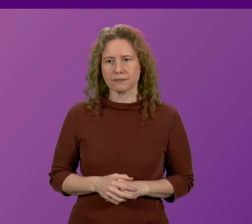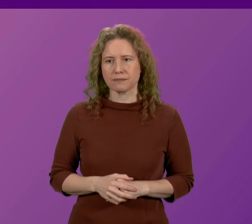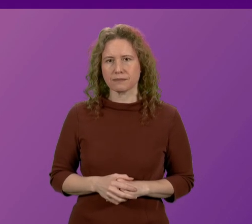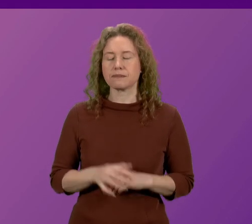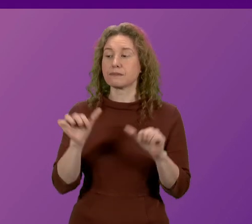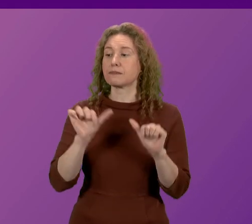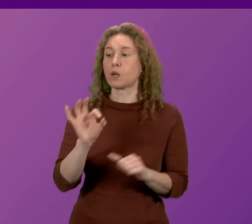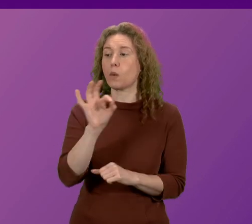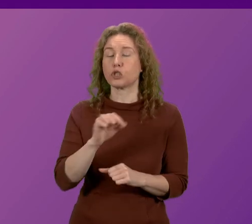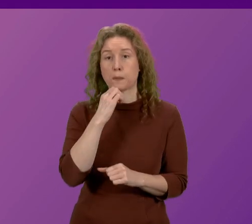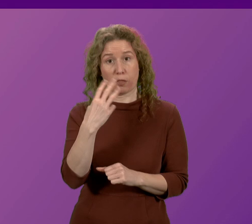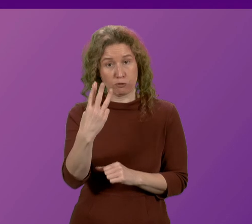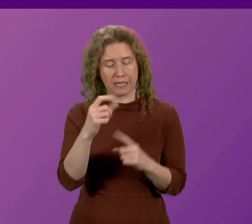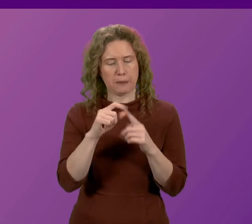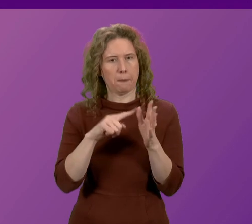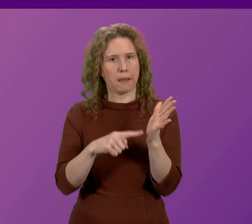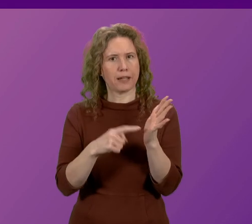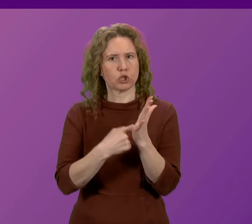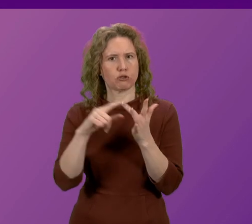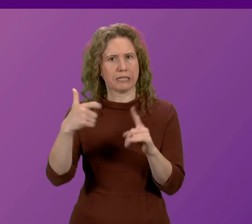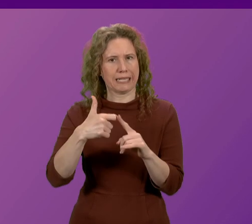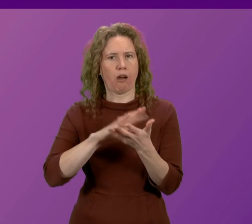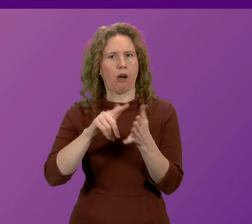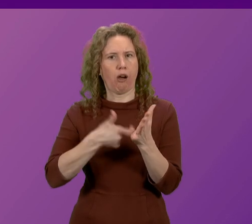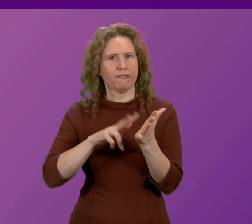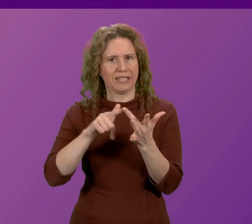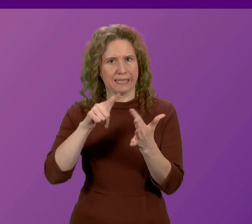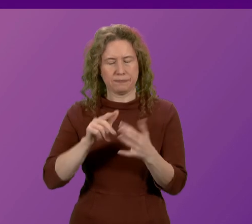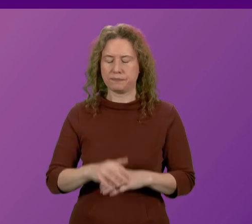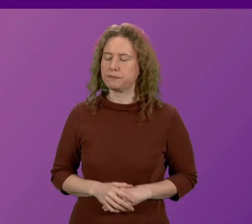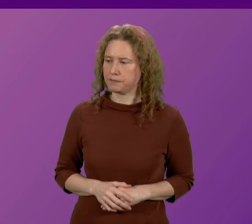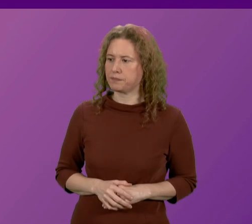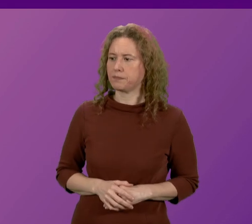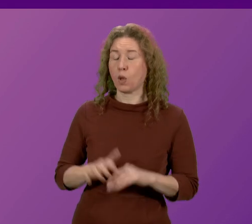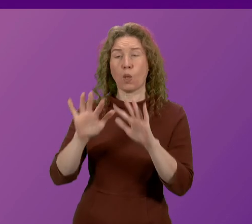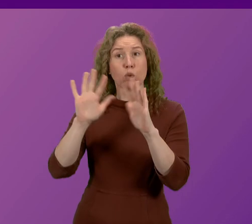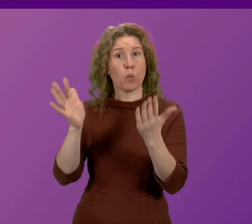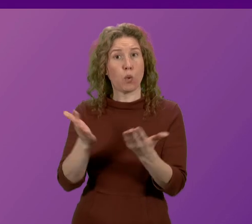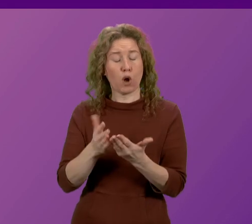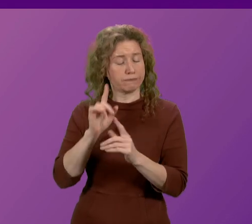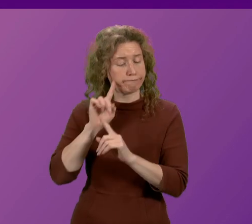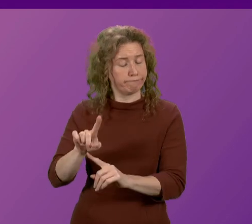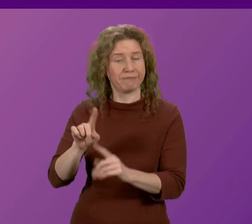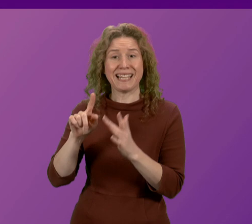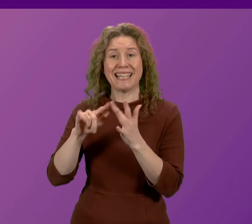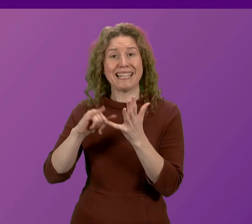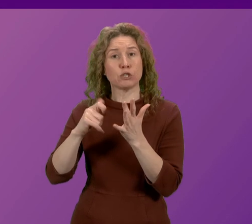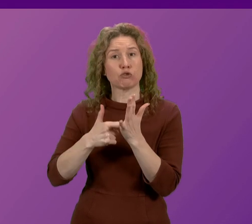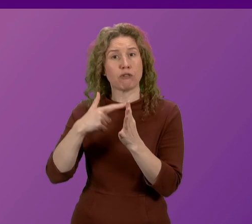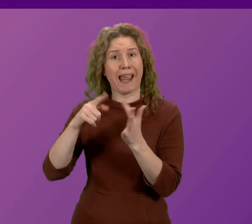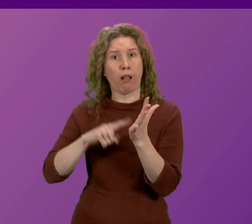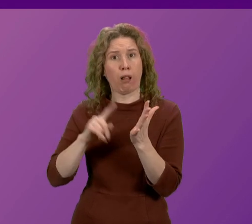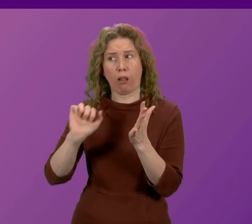Question number three, Patrick Harvey. The world's failure to address Israel's impunity, to protect